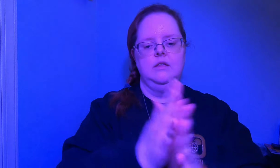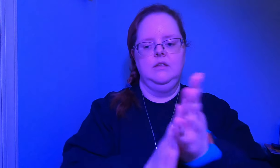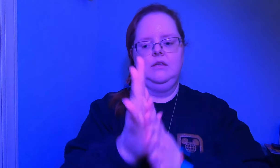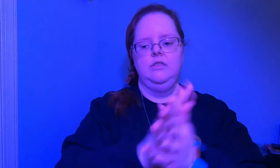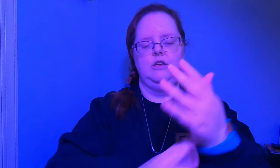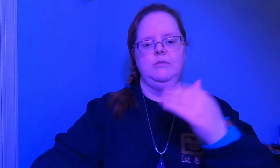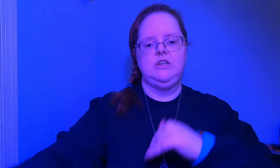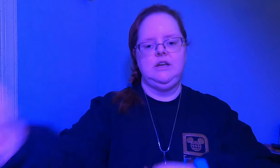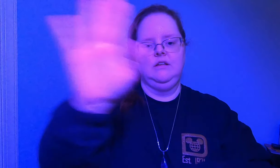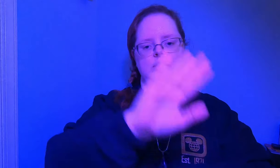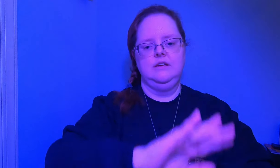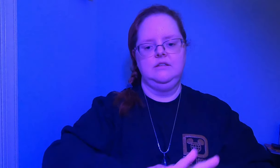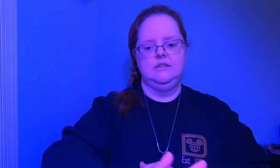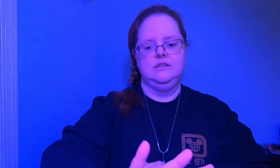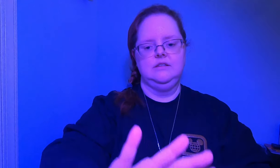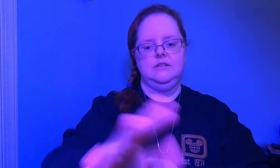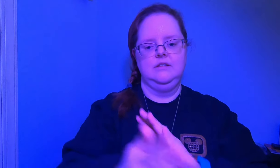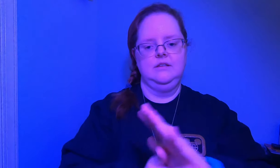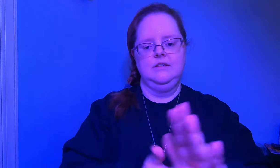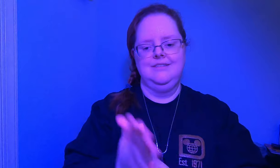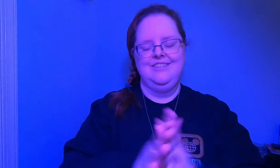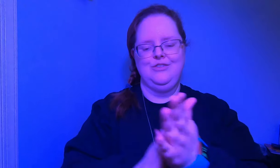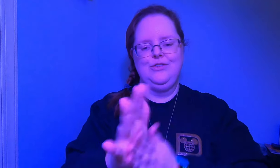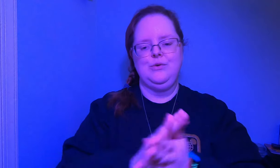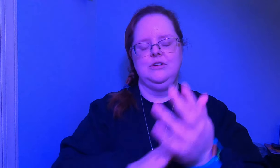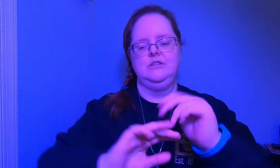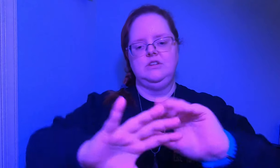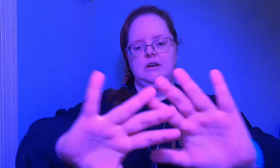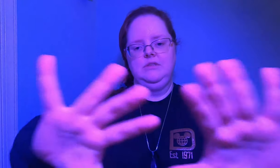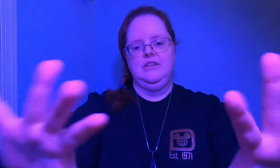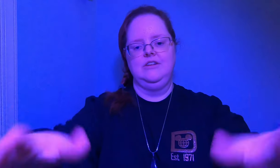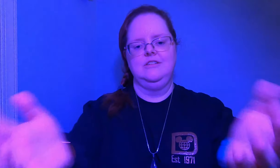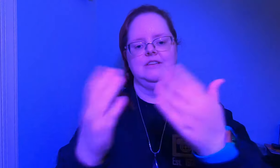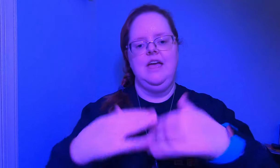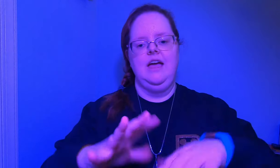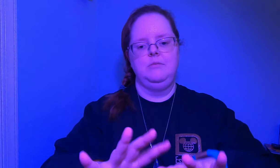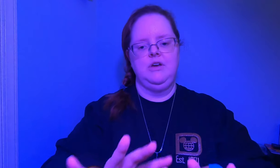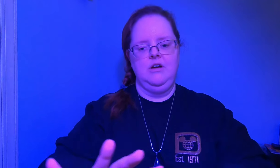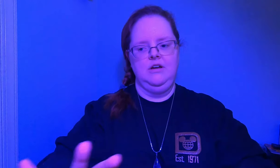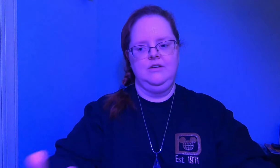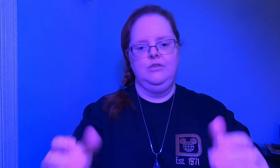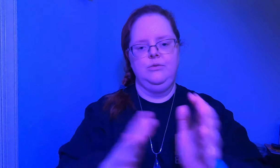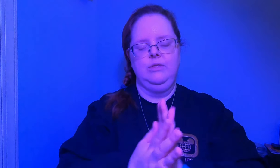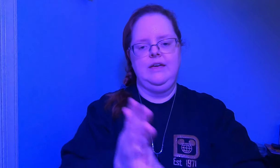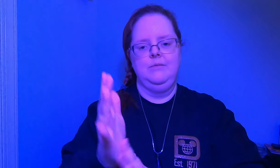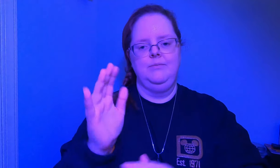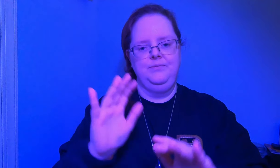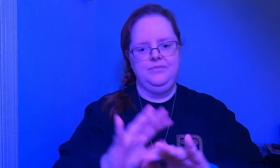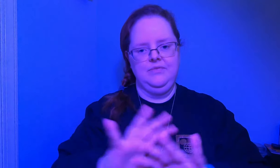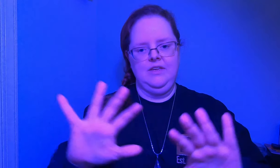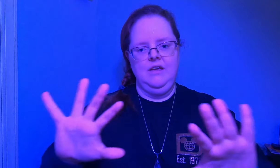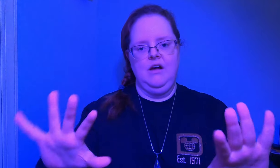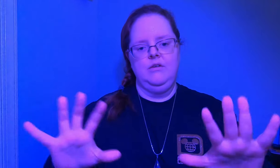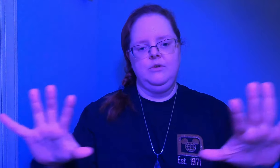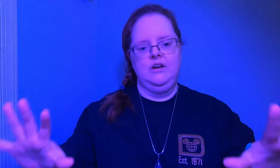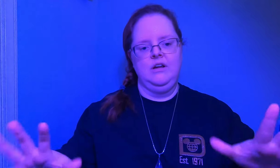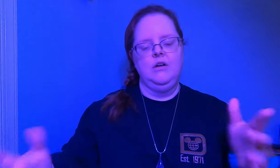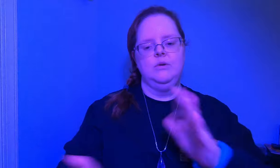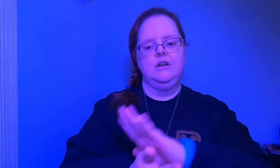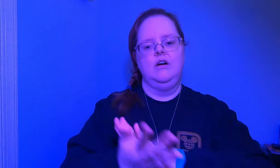that you may channel this through the courts you share with others and beyond through them onward and onward and